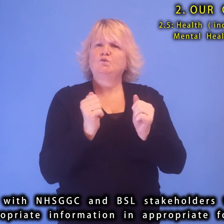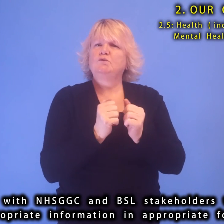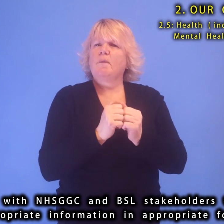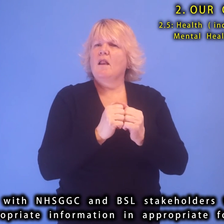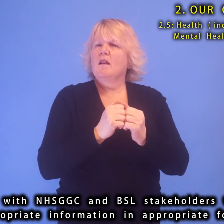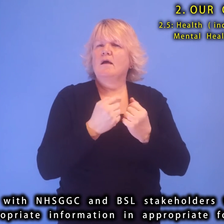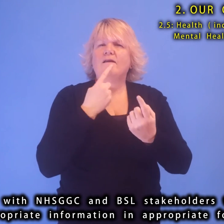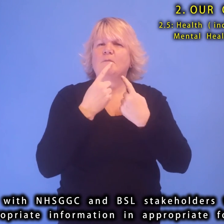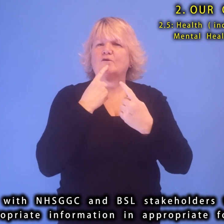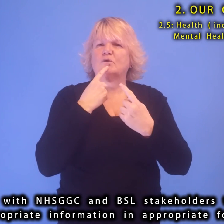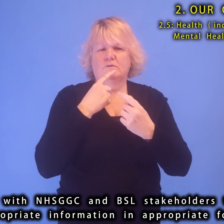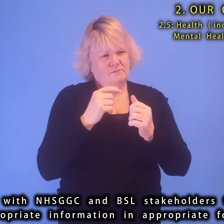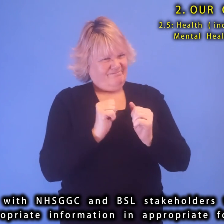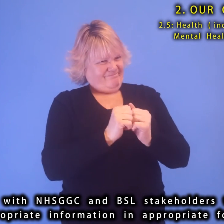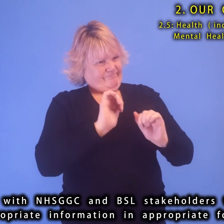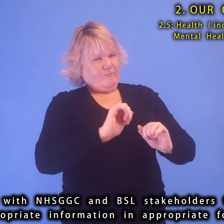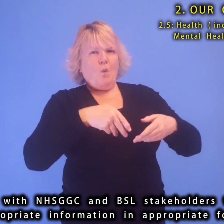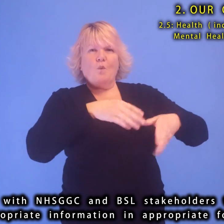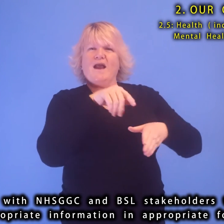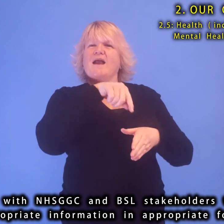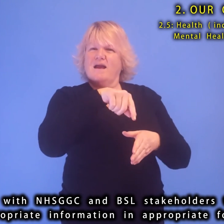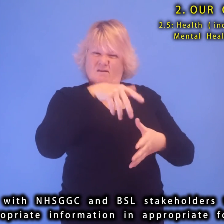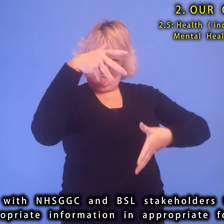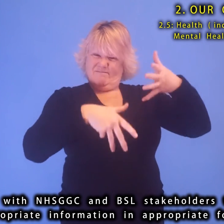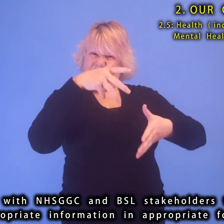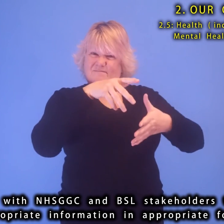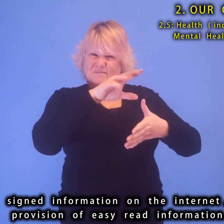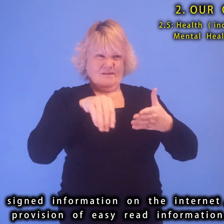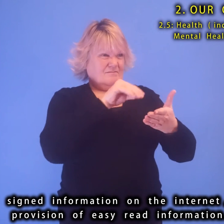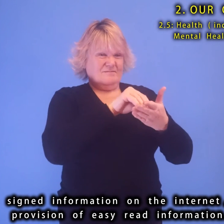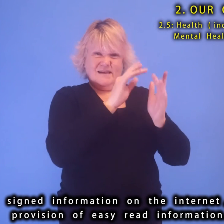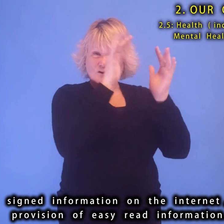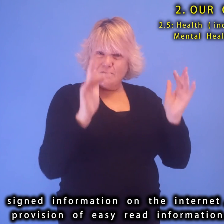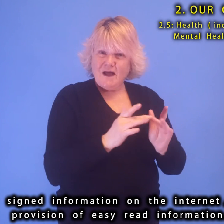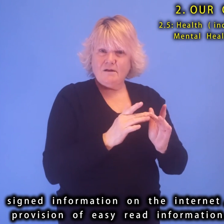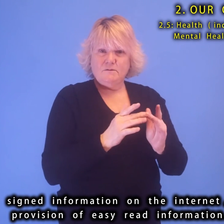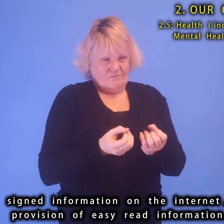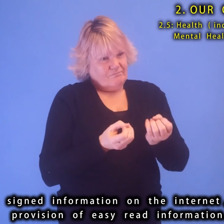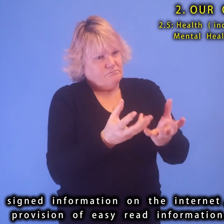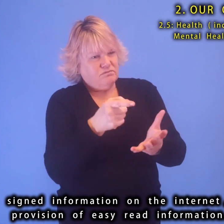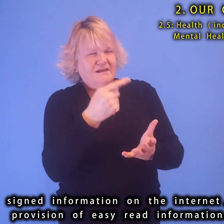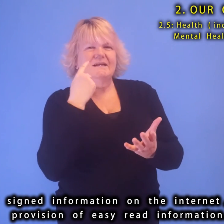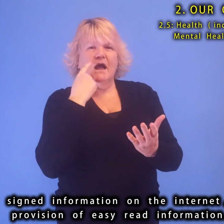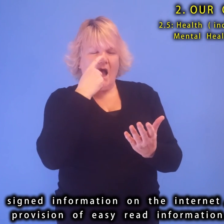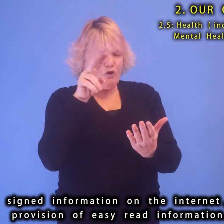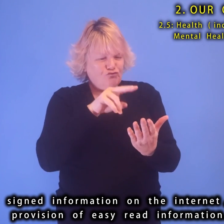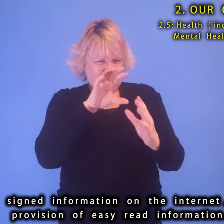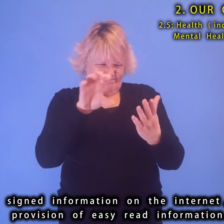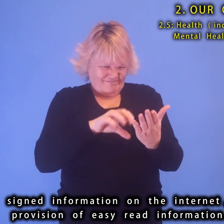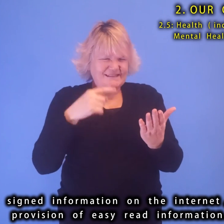in appropriate formats, signed information on the internet and provision